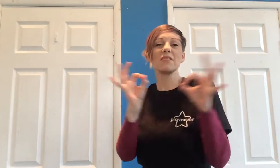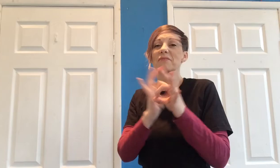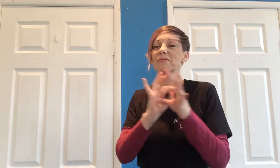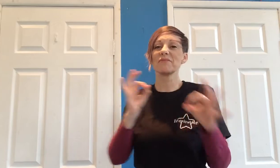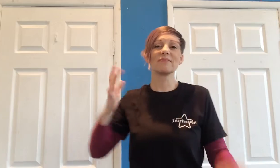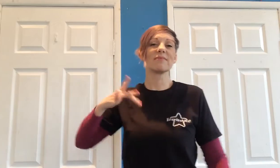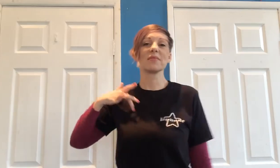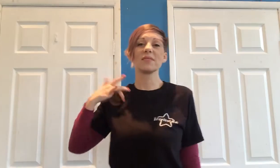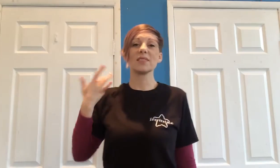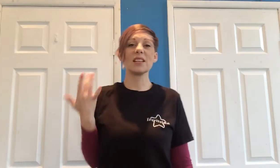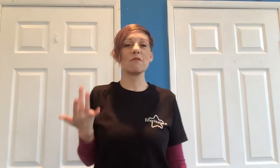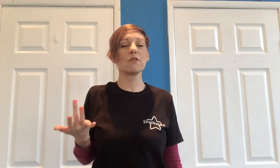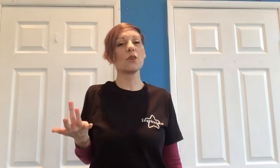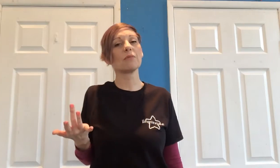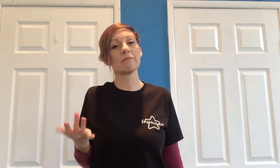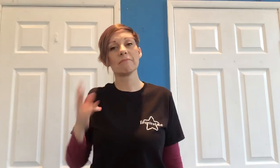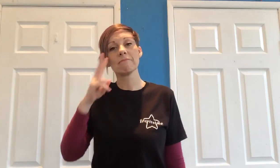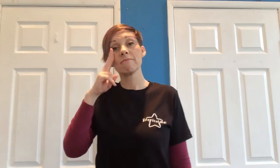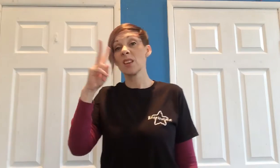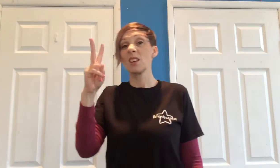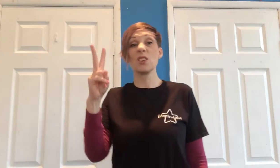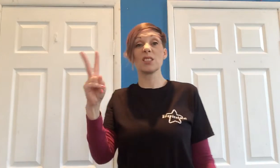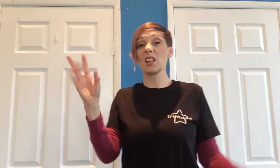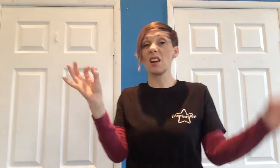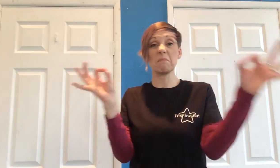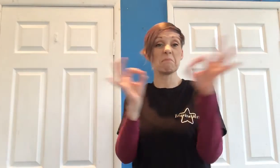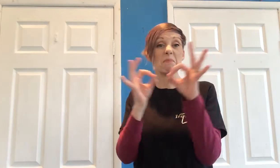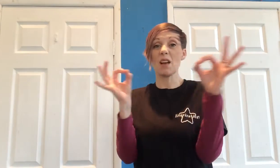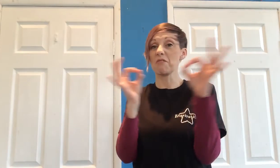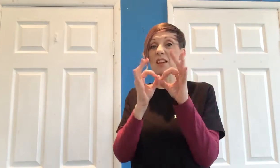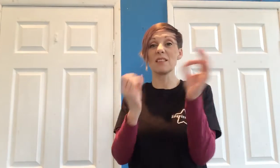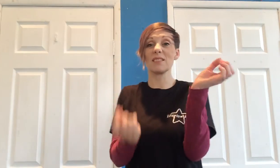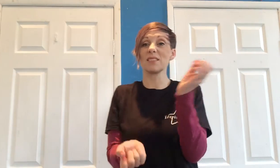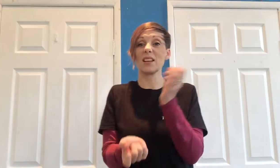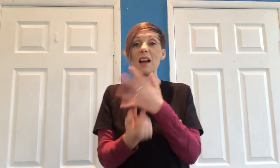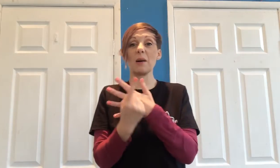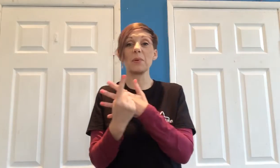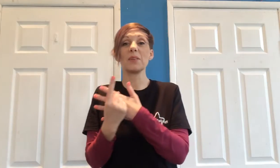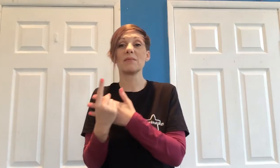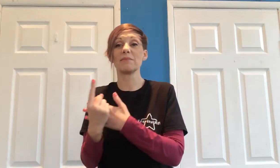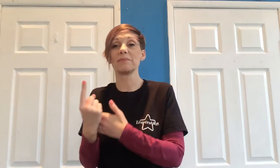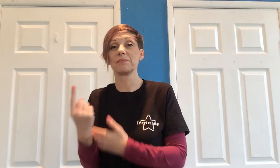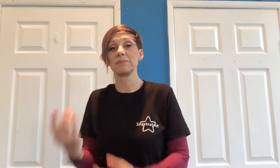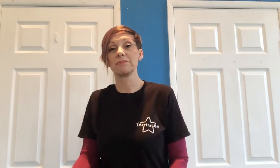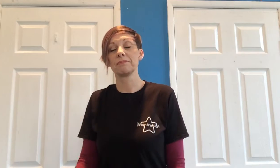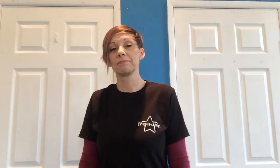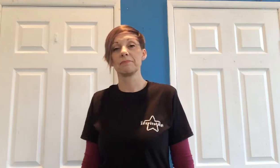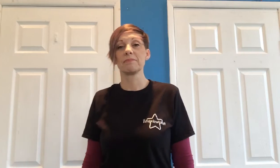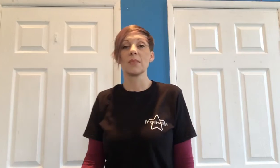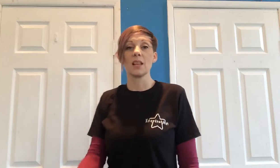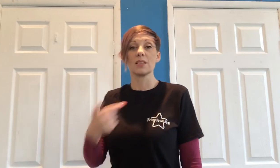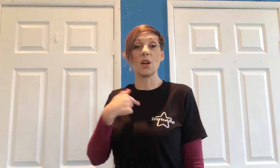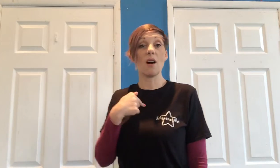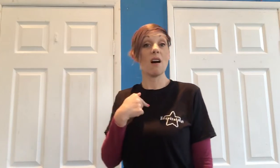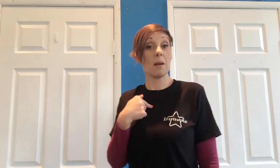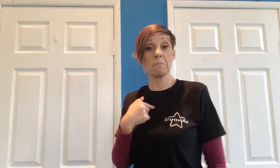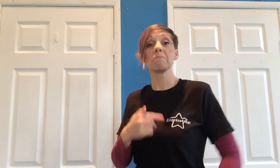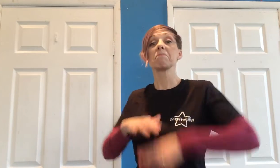to live for looks like nothing's gonna happen so I'm